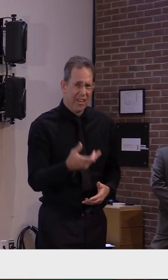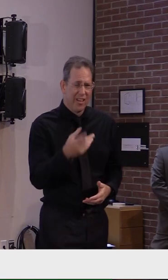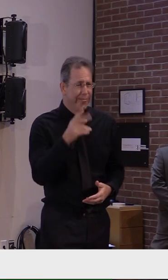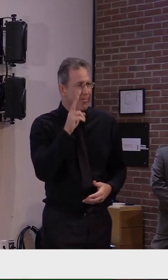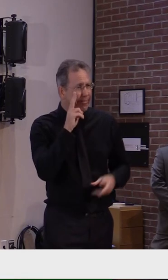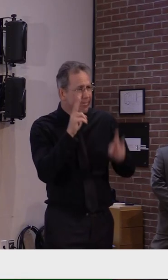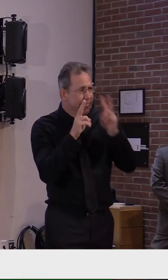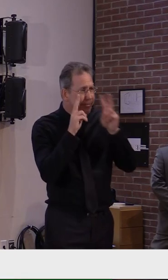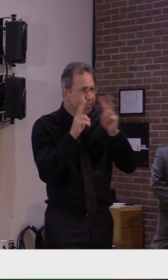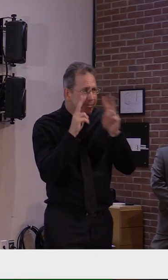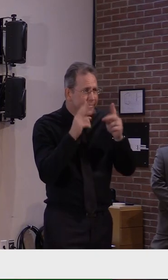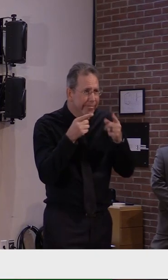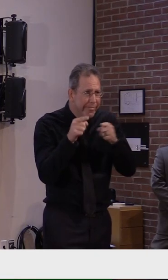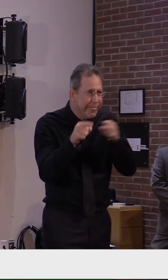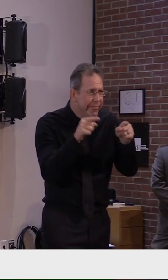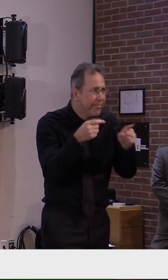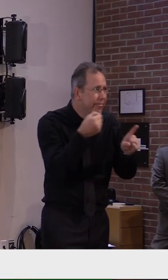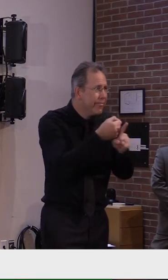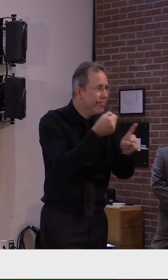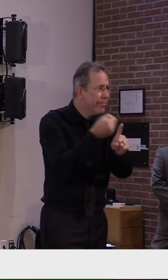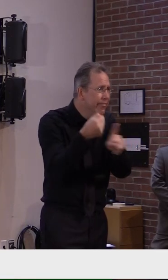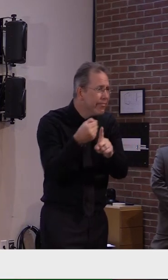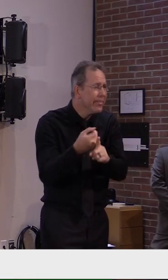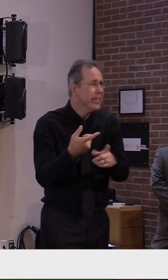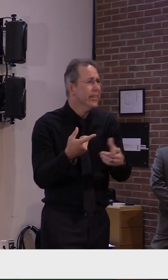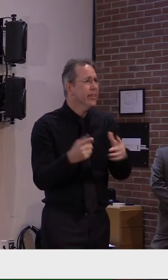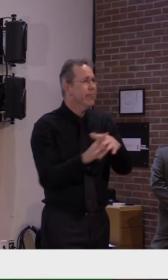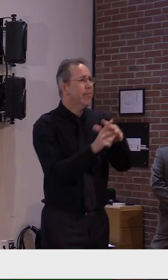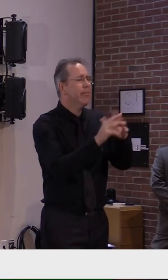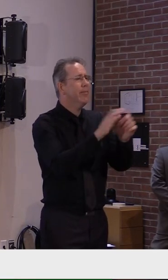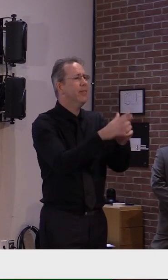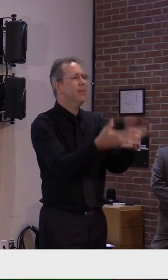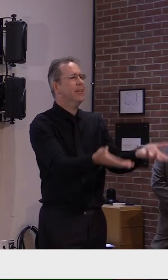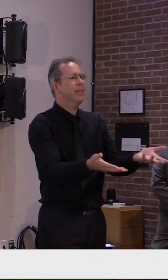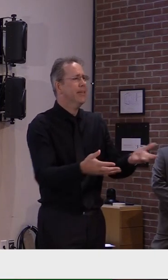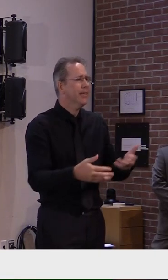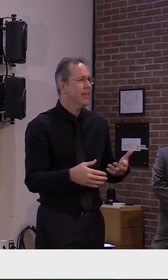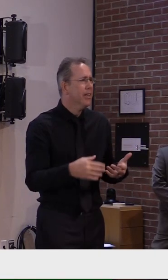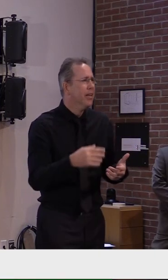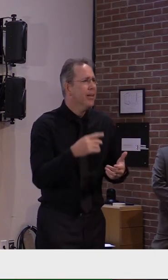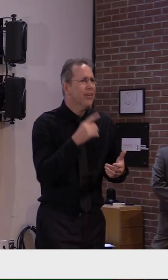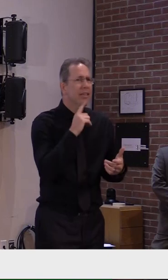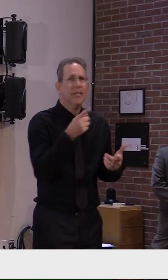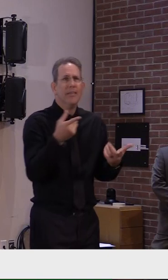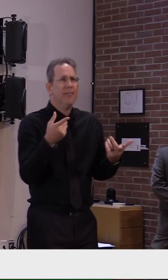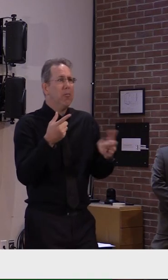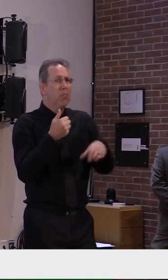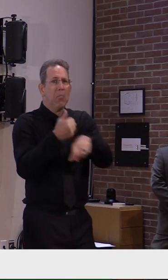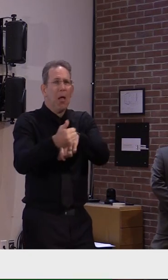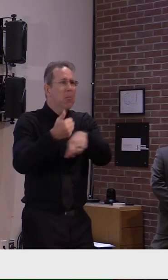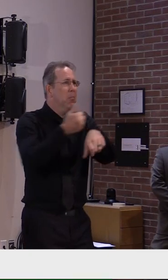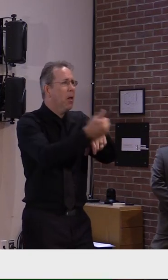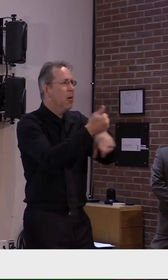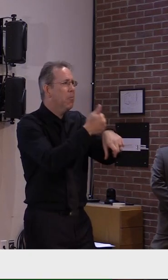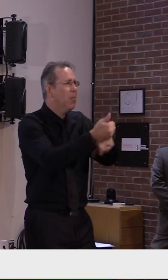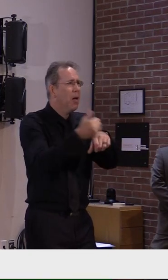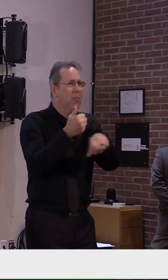happened, again, that could have happened in Windham County or Bennington County or Windsor County or Rutland County.